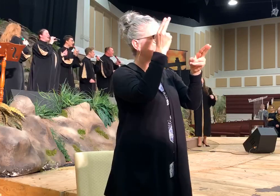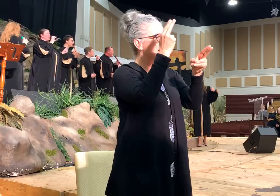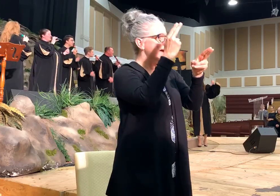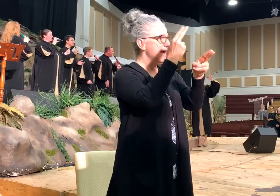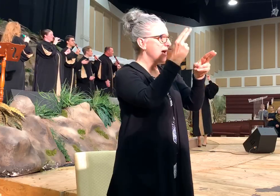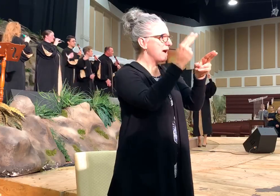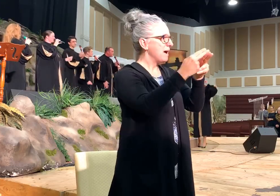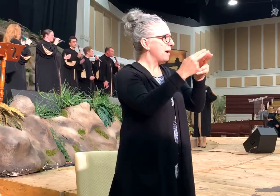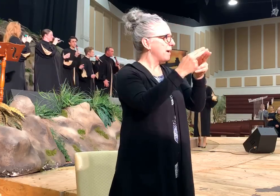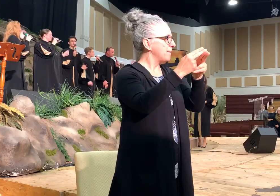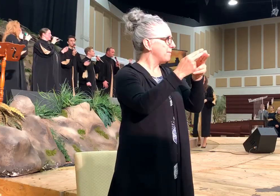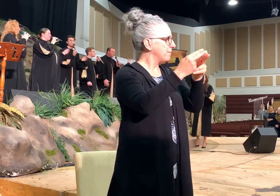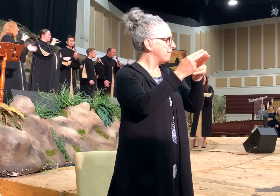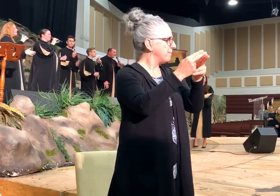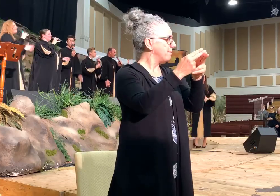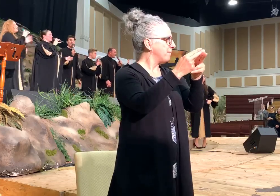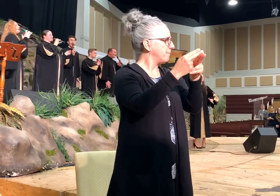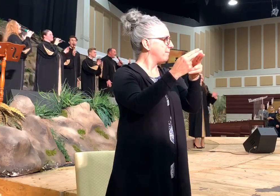Hallelujah!